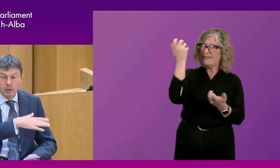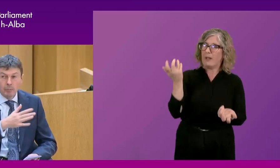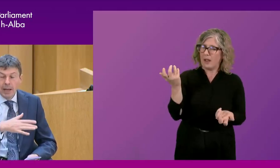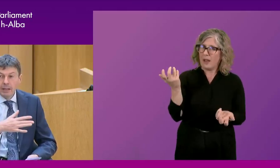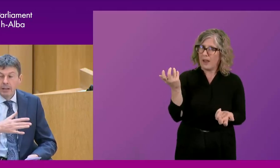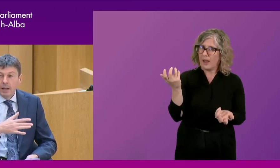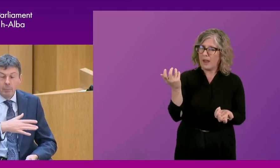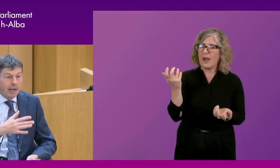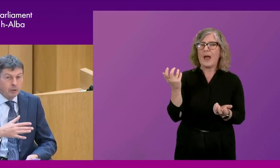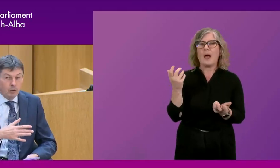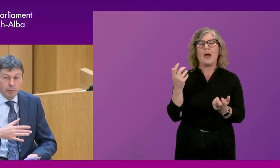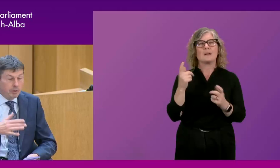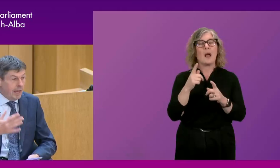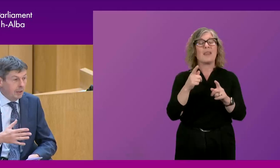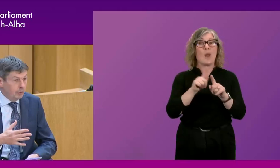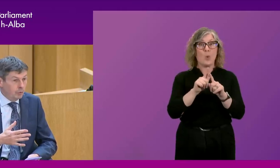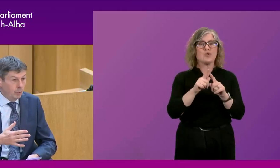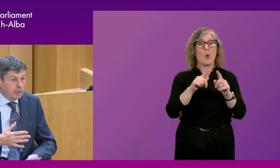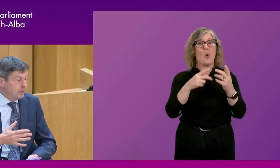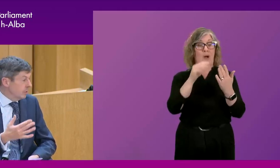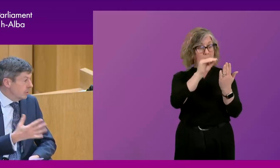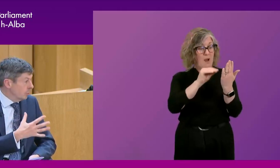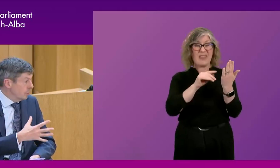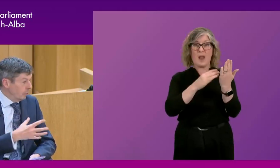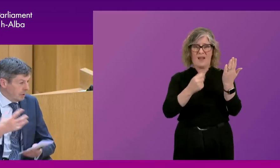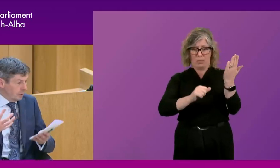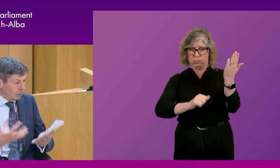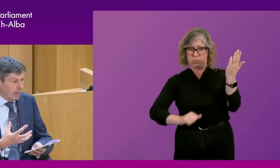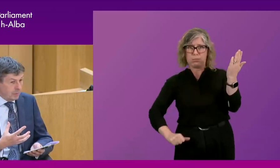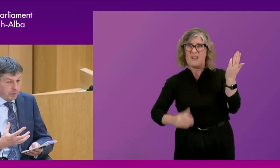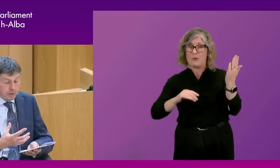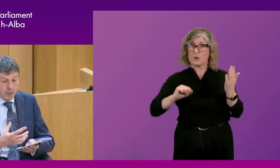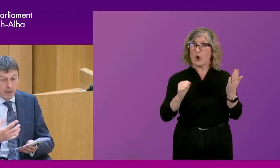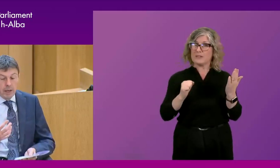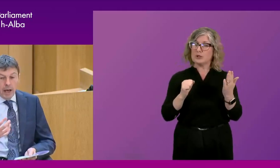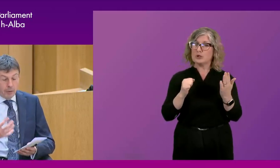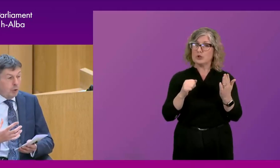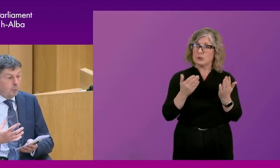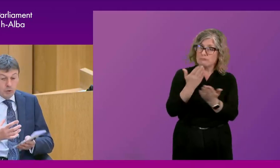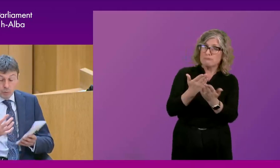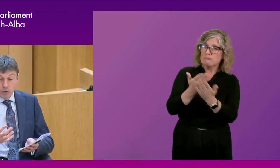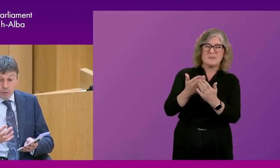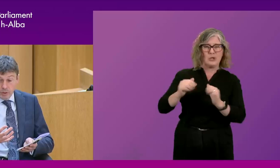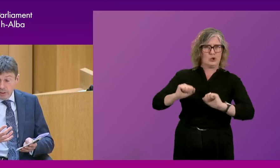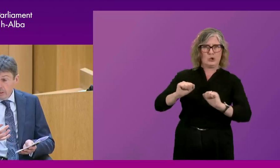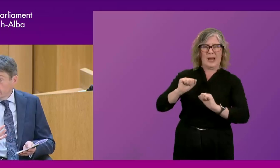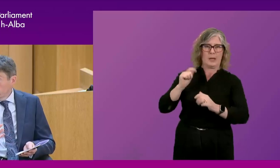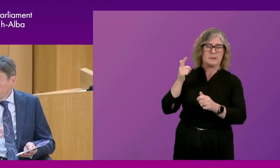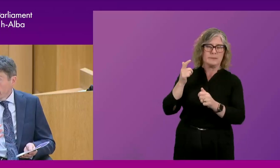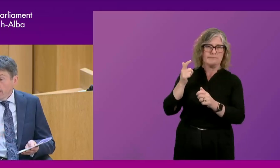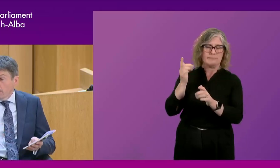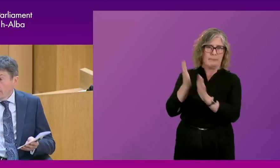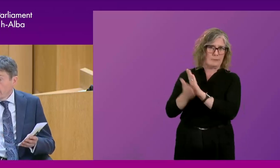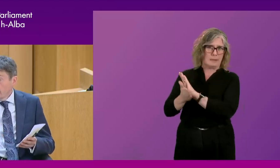a sort of a back, a backlog of bills that hadn't gone through Westminster and the Scottish Parliament was able to grasp these. And the trouble was they were so successful